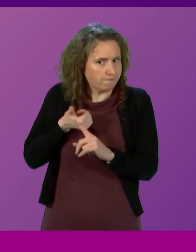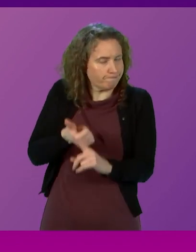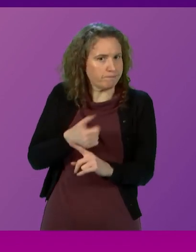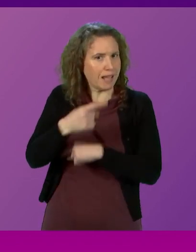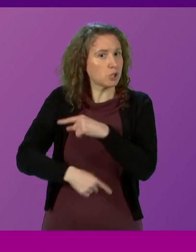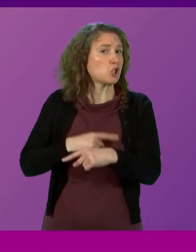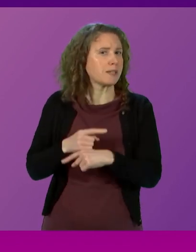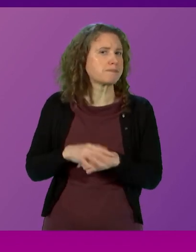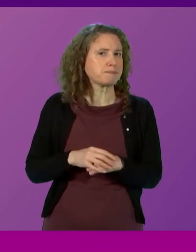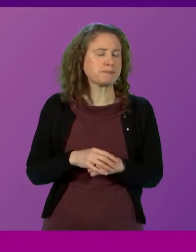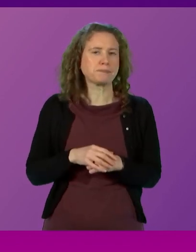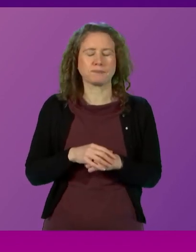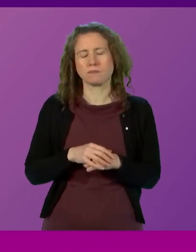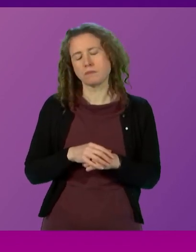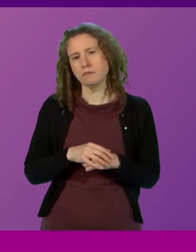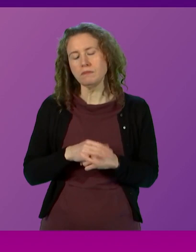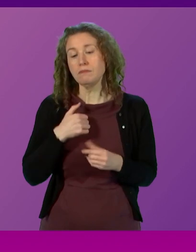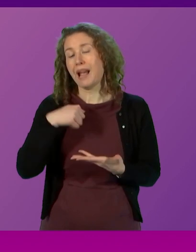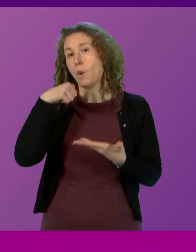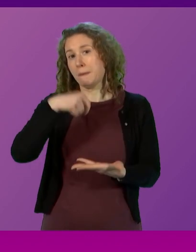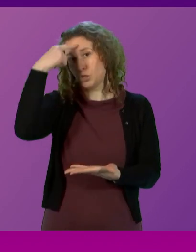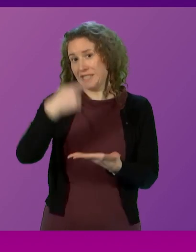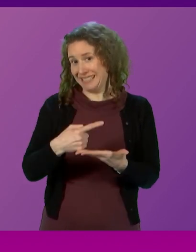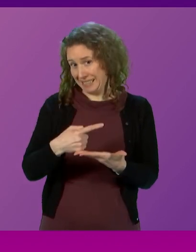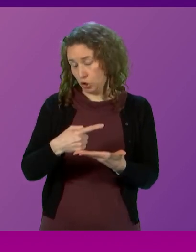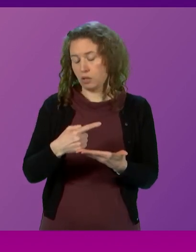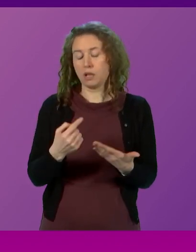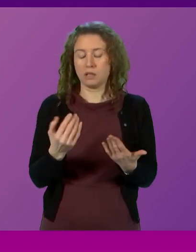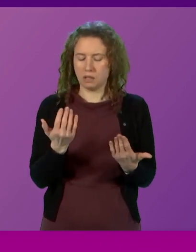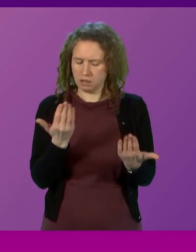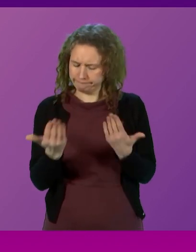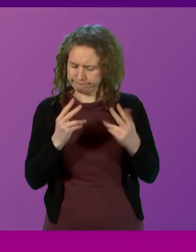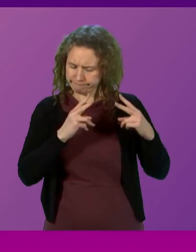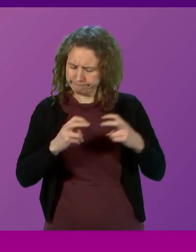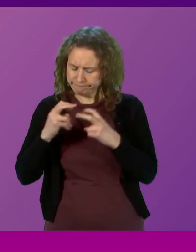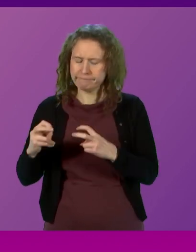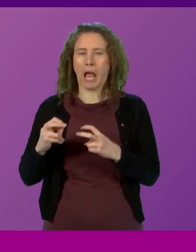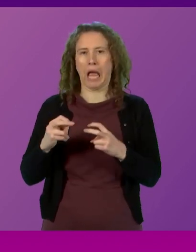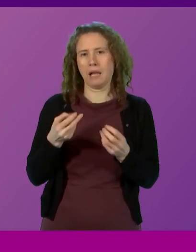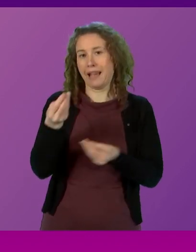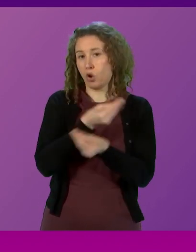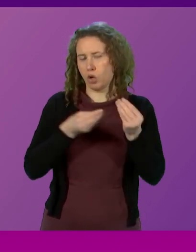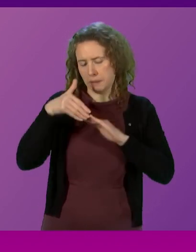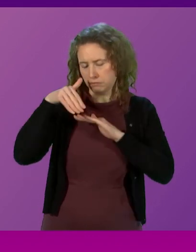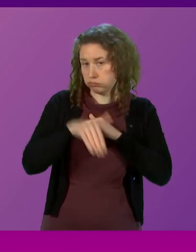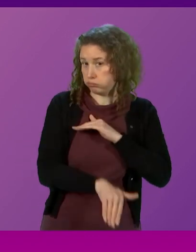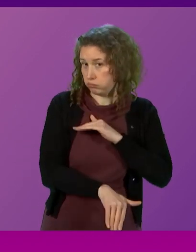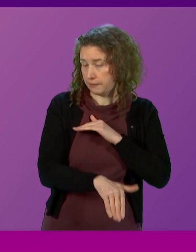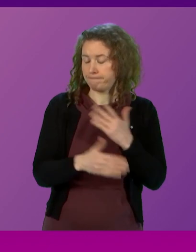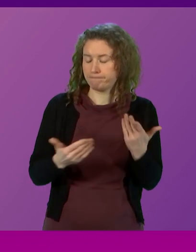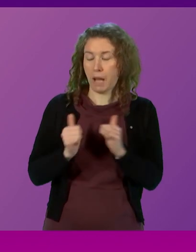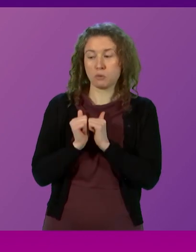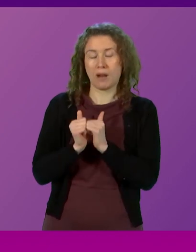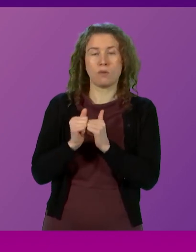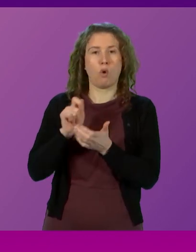financial year. Our budget decisions take place against assessments of deterioration in the economy. I am grateful